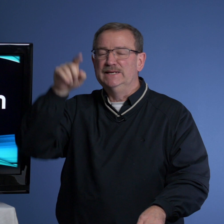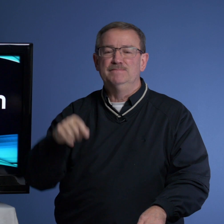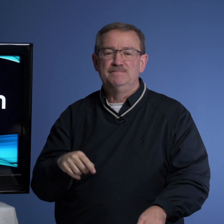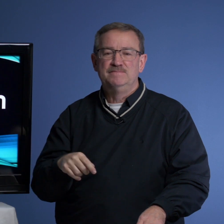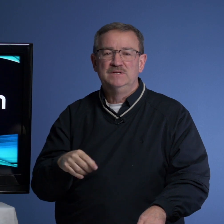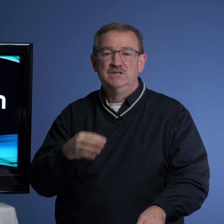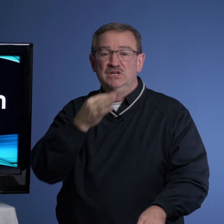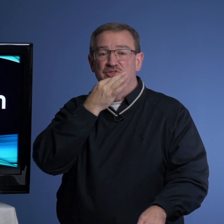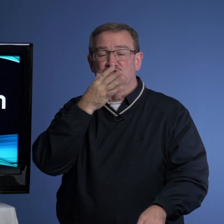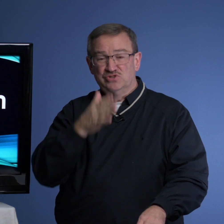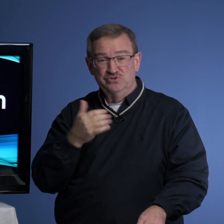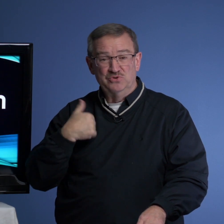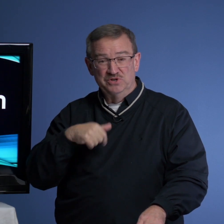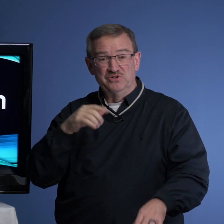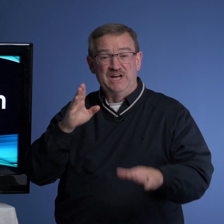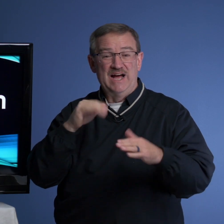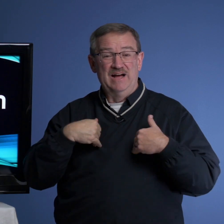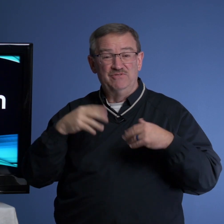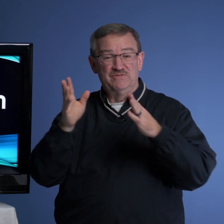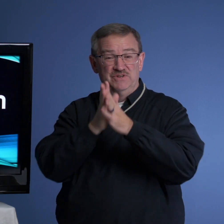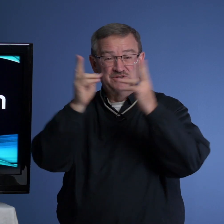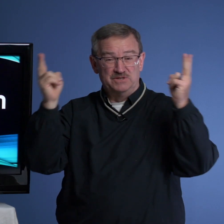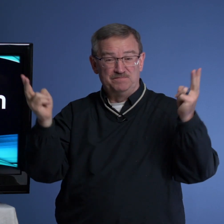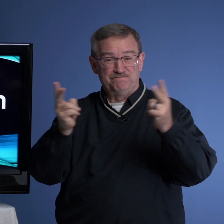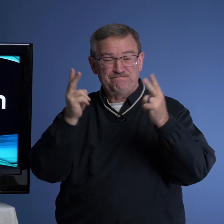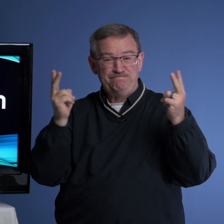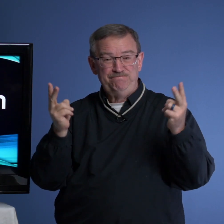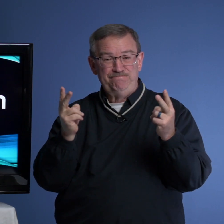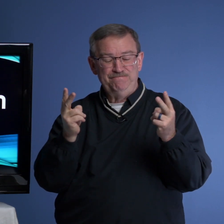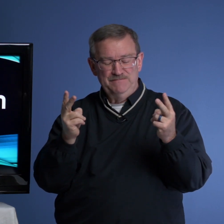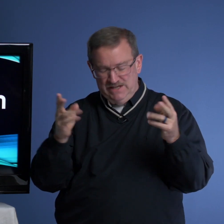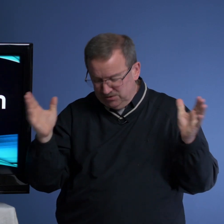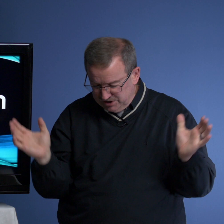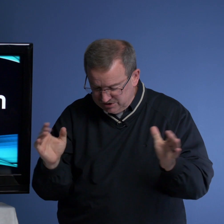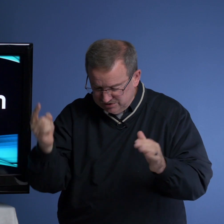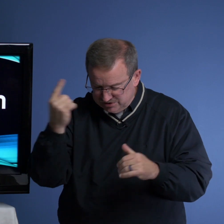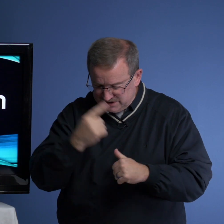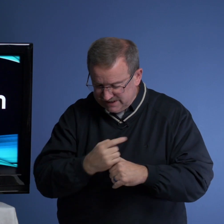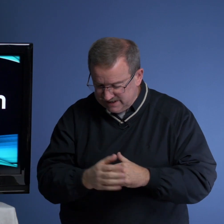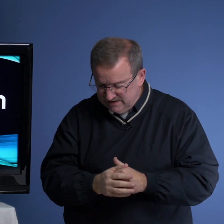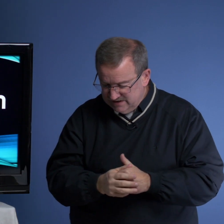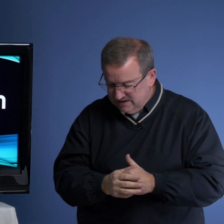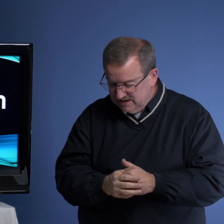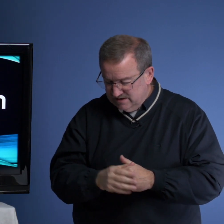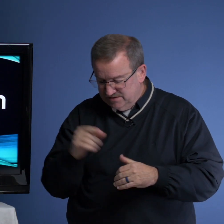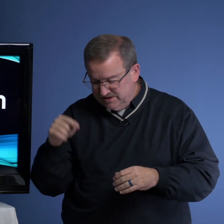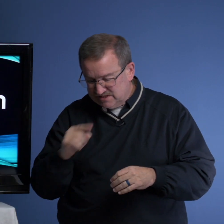Him, the sooner we're going to have victory. And I want to encourage you today. This